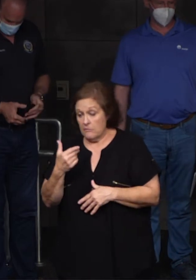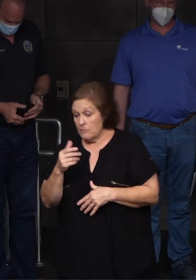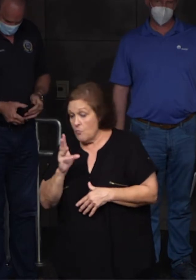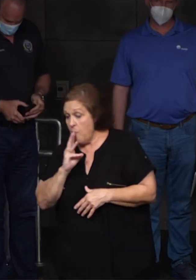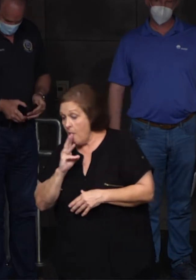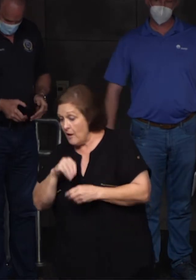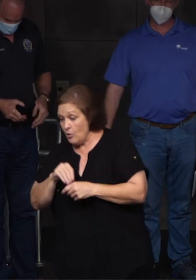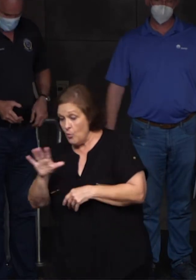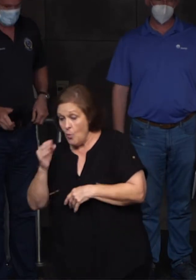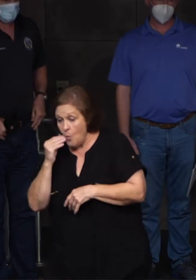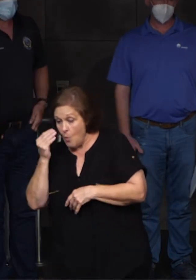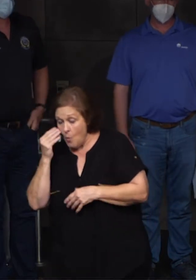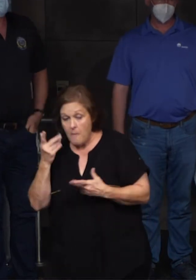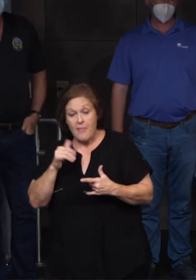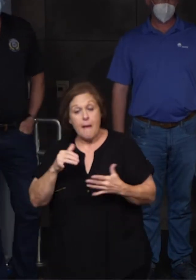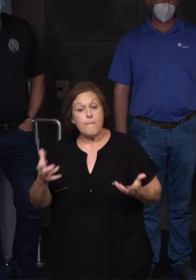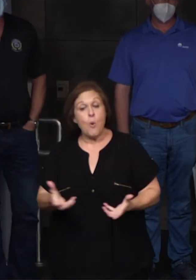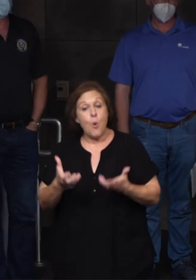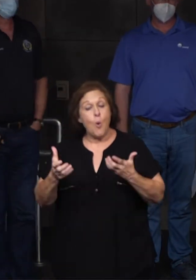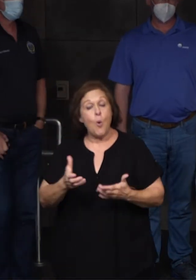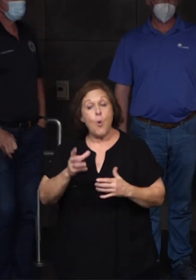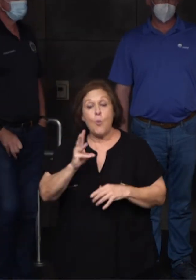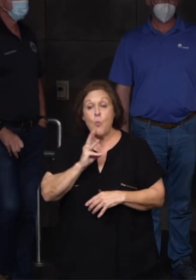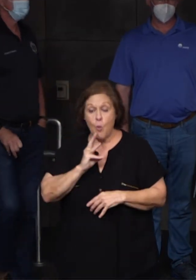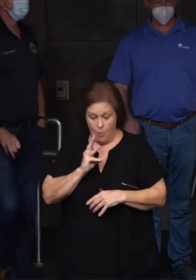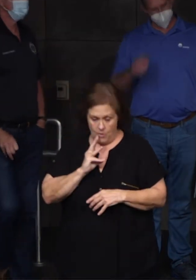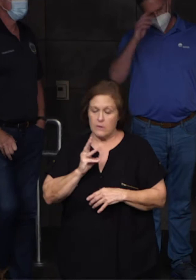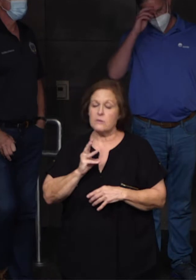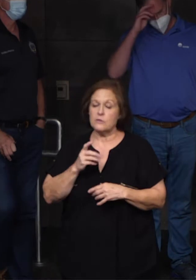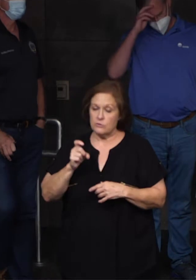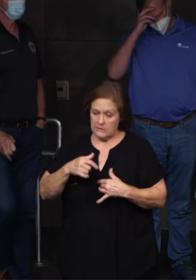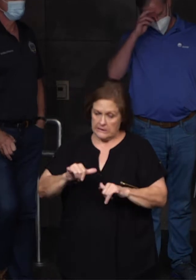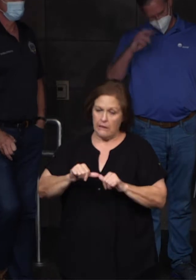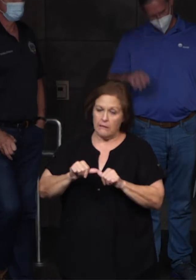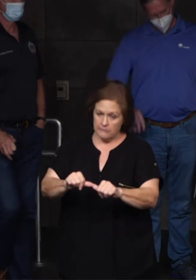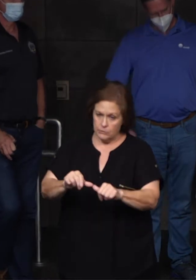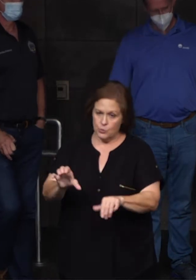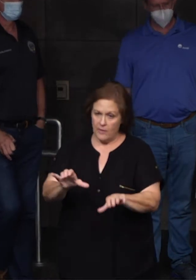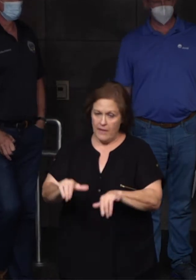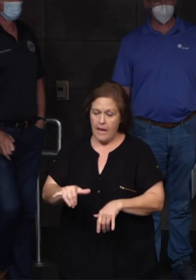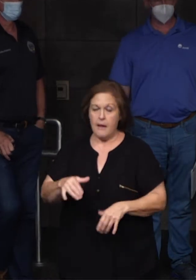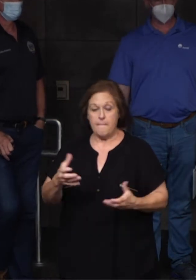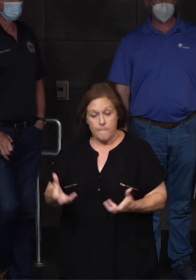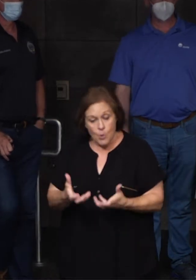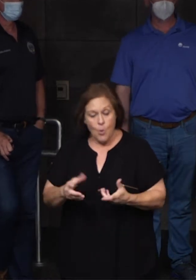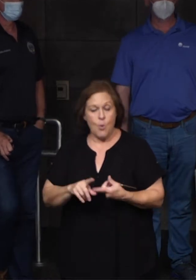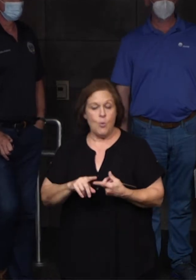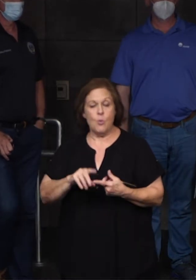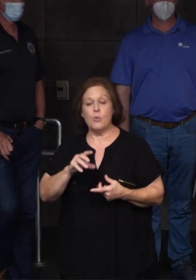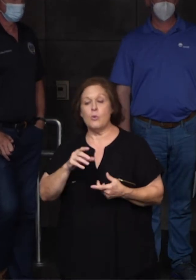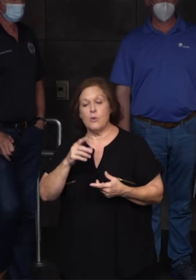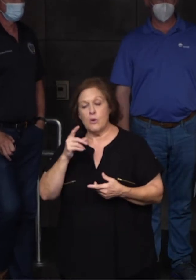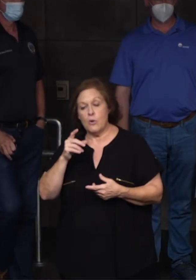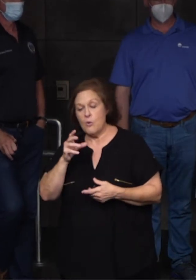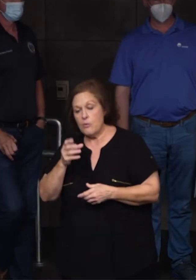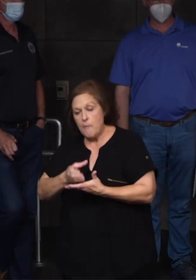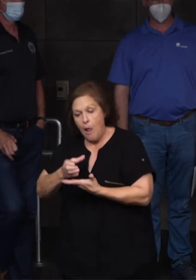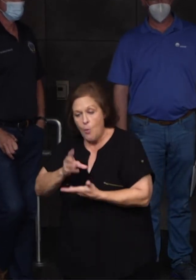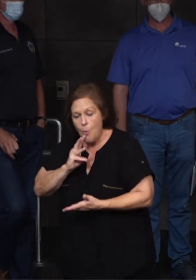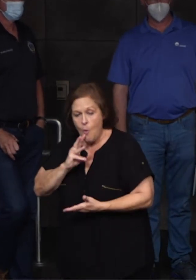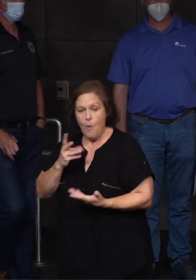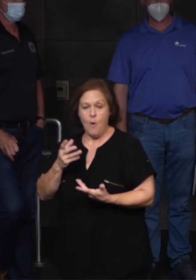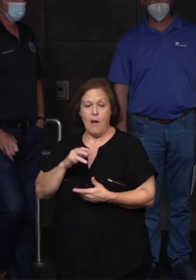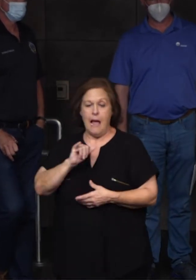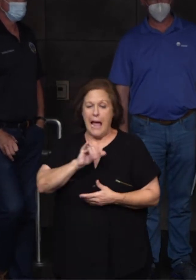in your home, the boil water advisory is still in effect. So remember, boiled or bottled water for drinking, ice making,